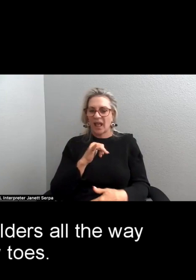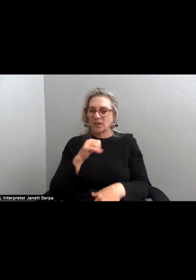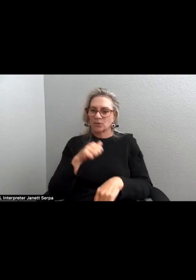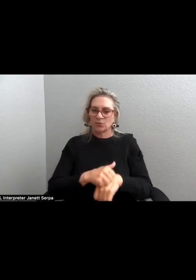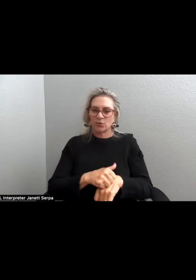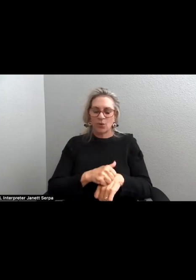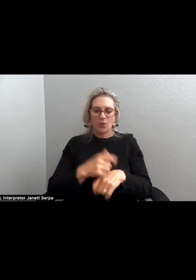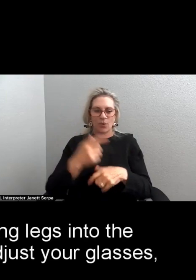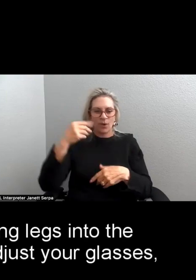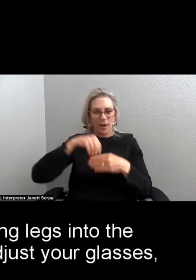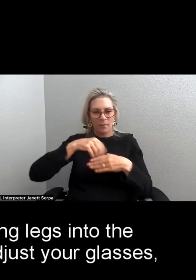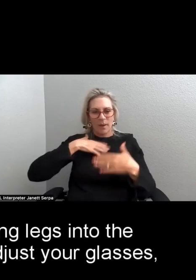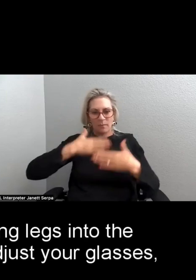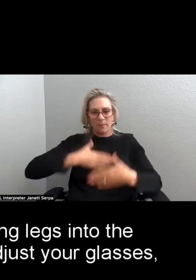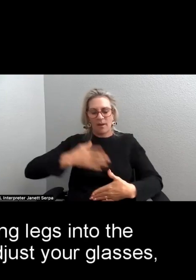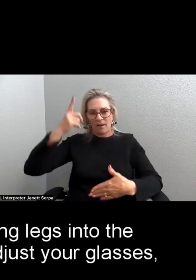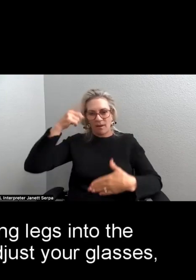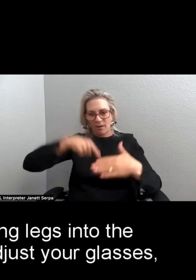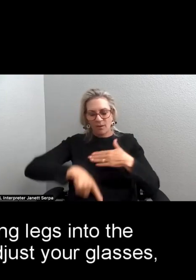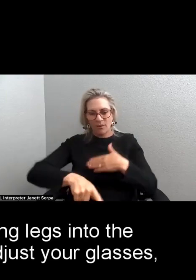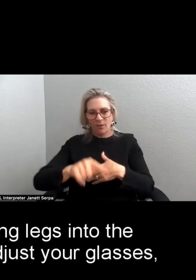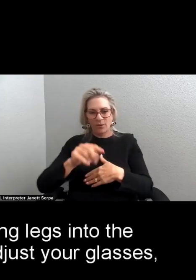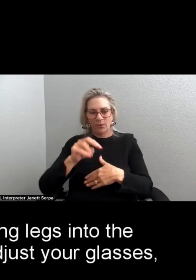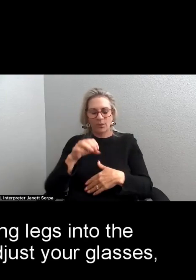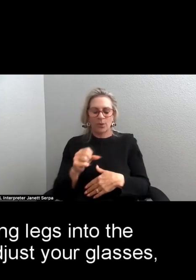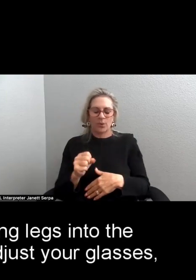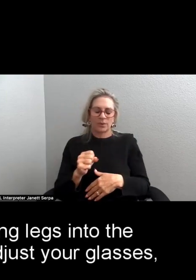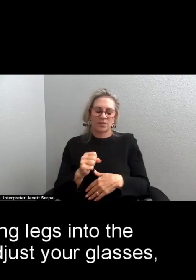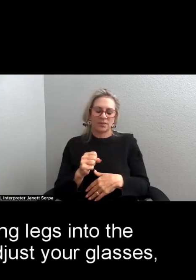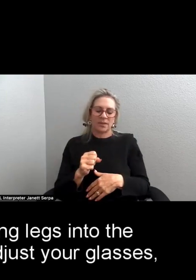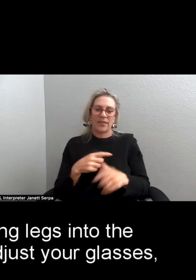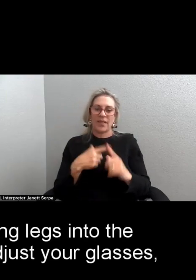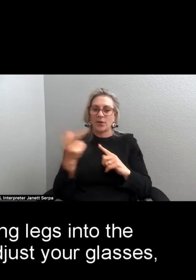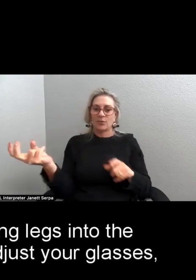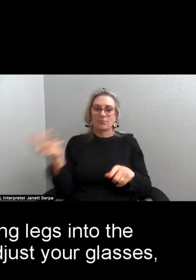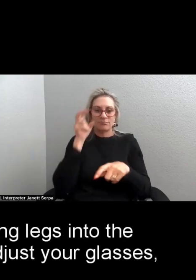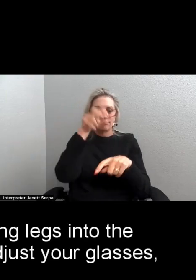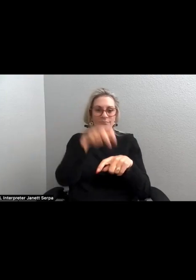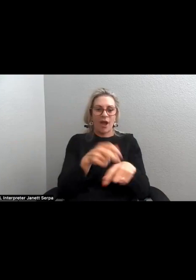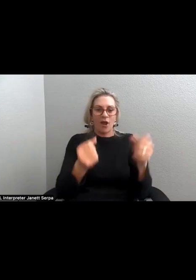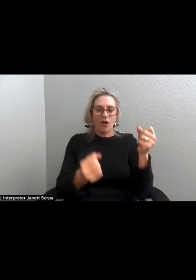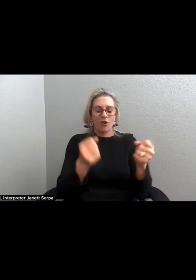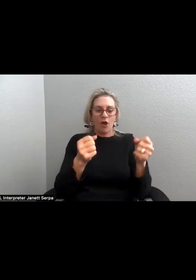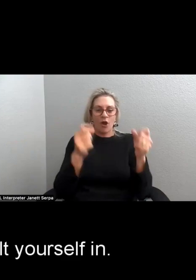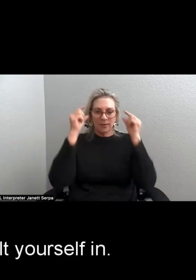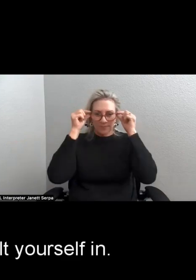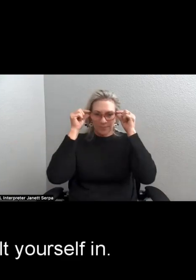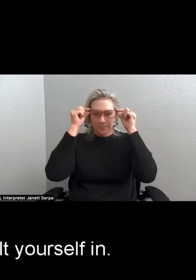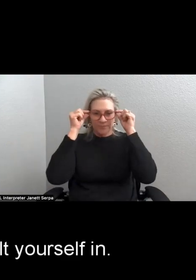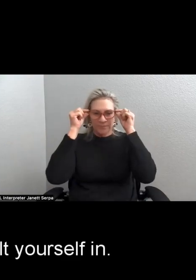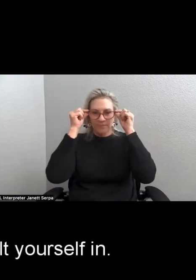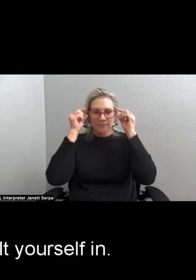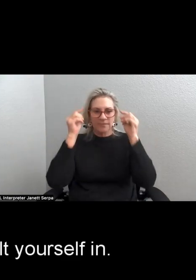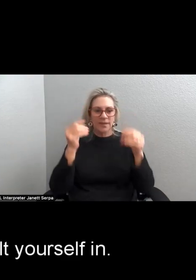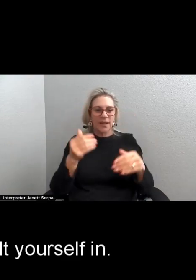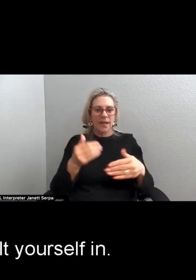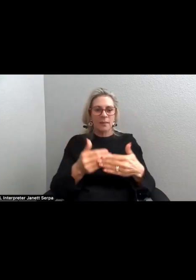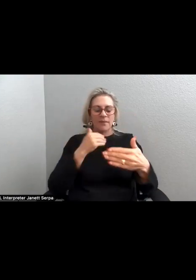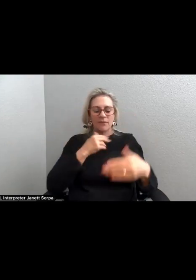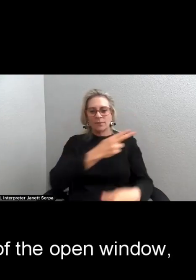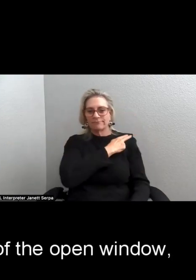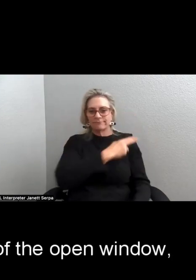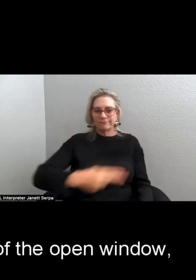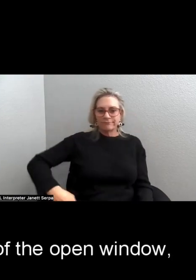toes. You slide your long legs into the driver's seat and adjust your glasses before you belt yourself in.